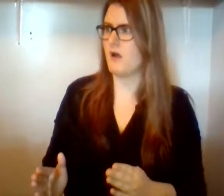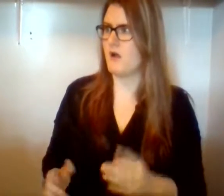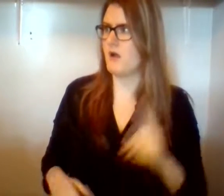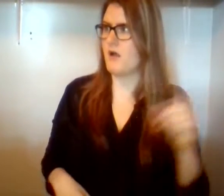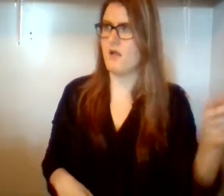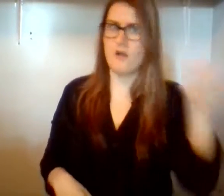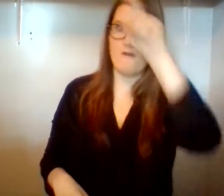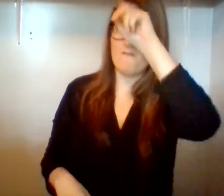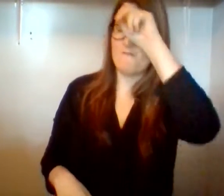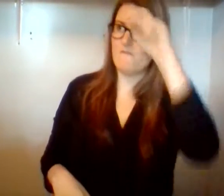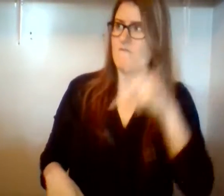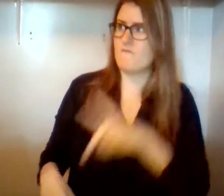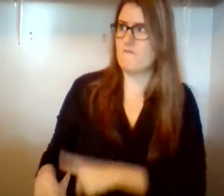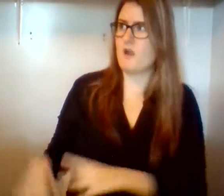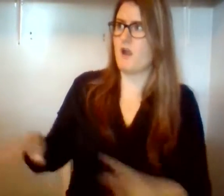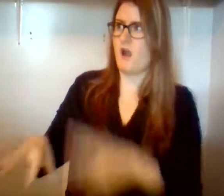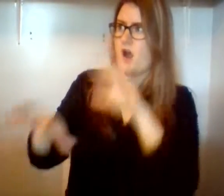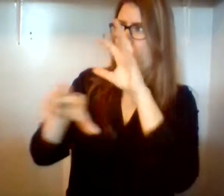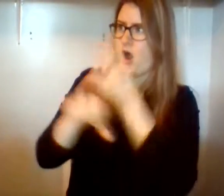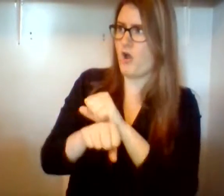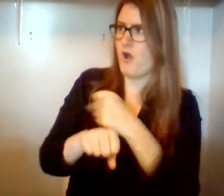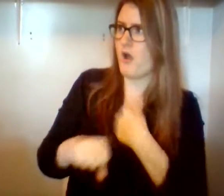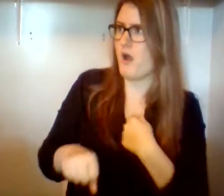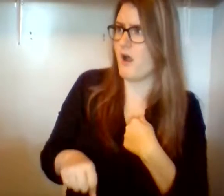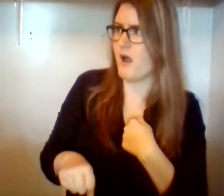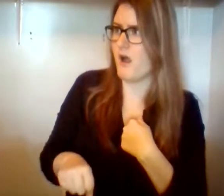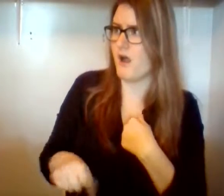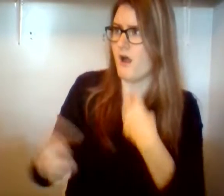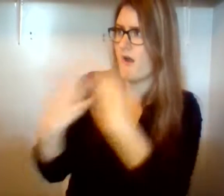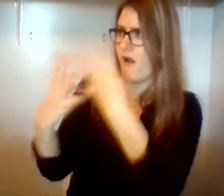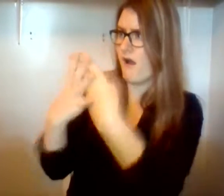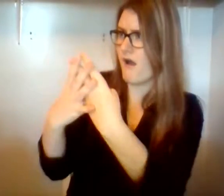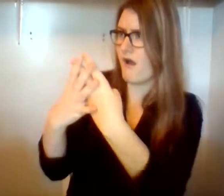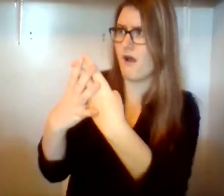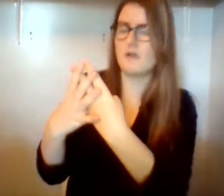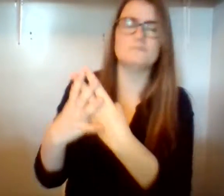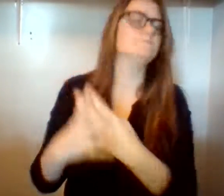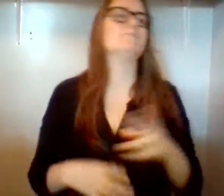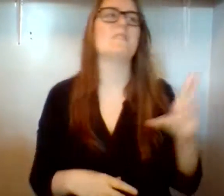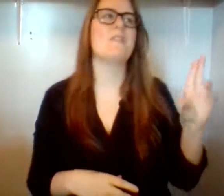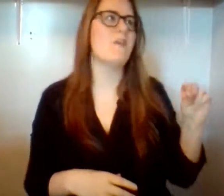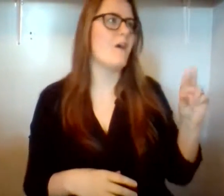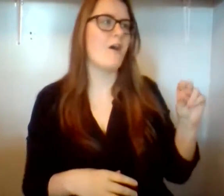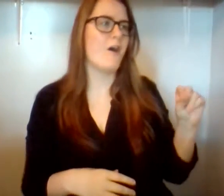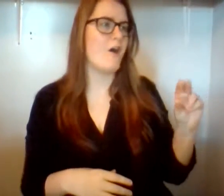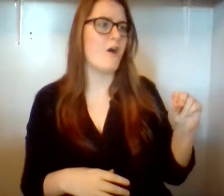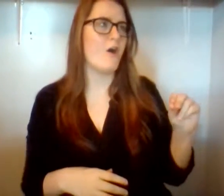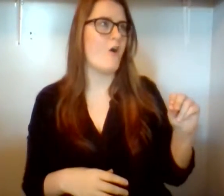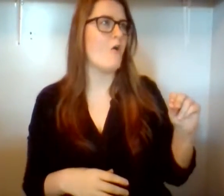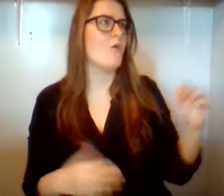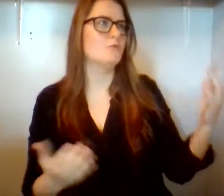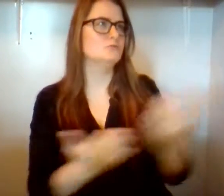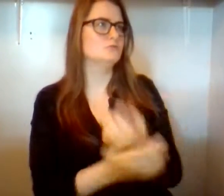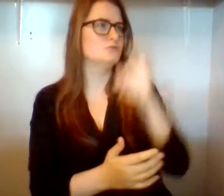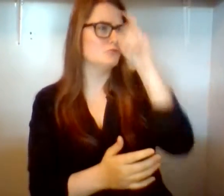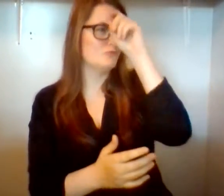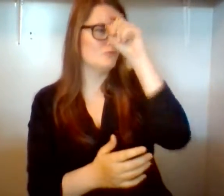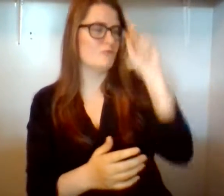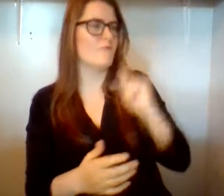ago, and there's a new Pharaoh now, the voice told him. He doesn't know what you did. But I can't go to Egypt, Moses